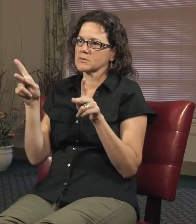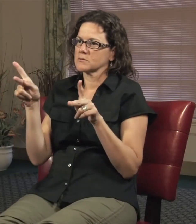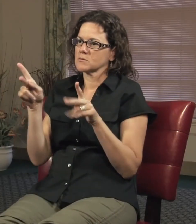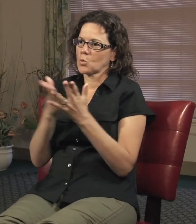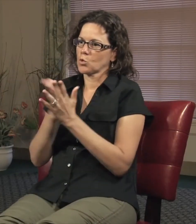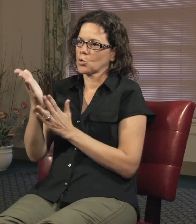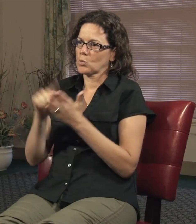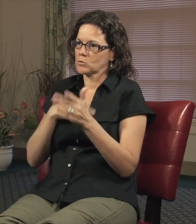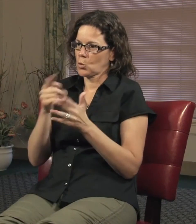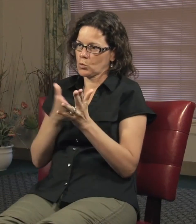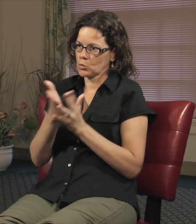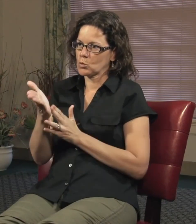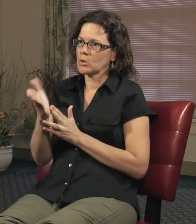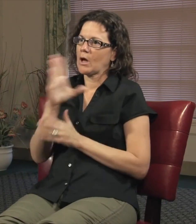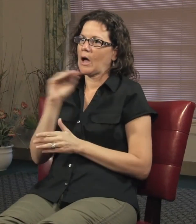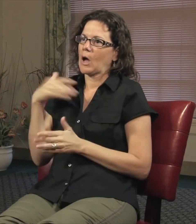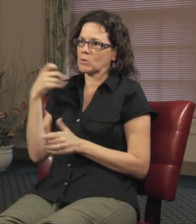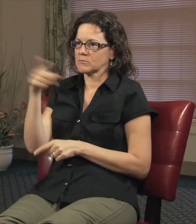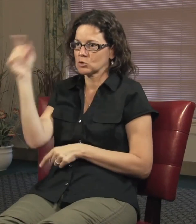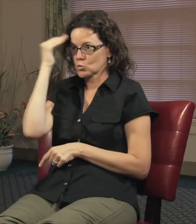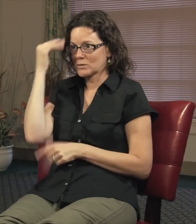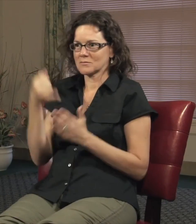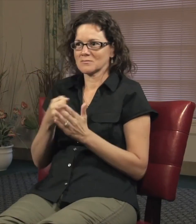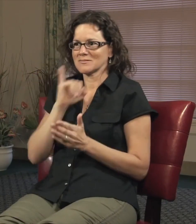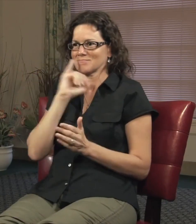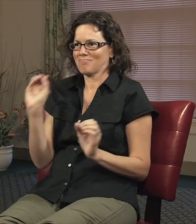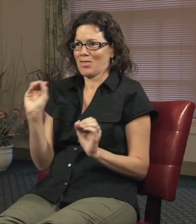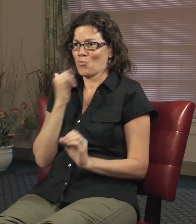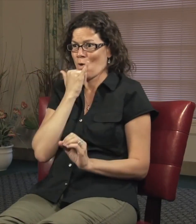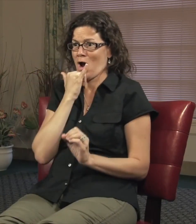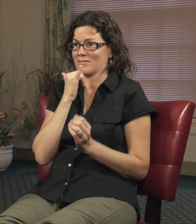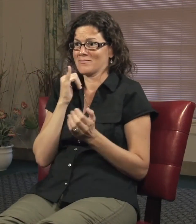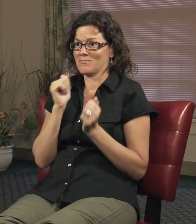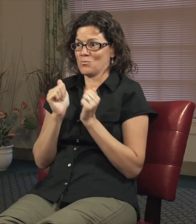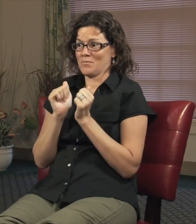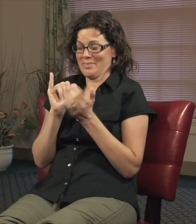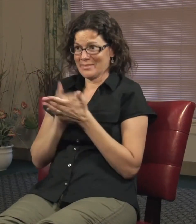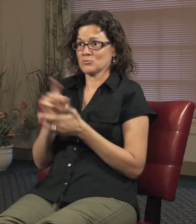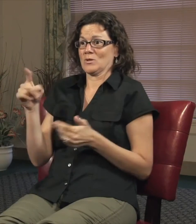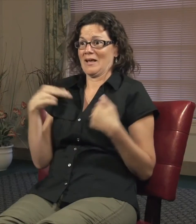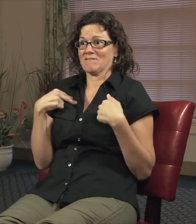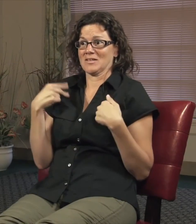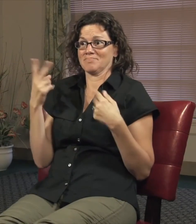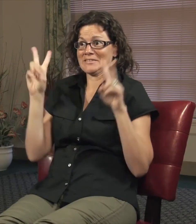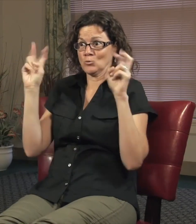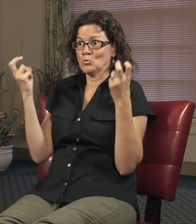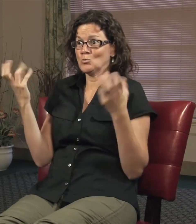I decided to tell my story because I don't want other people to go through what I went through. And I want people to realize there's nothing